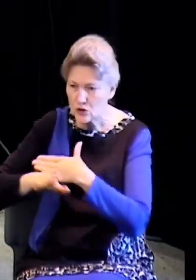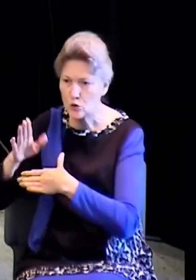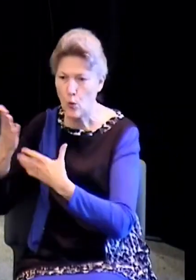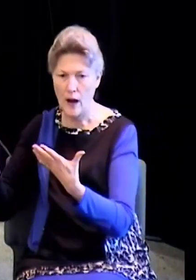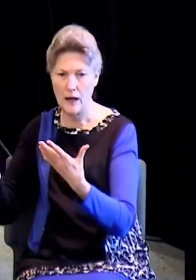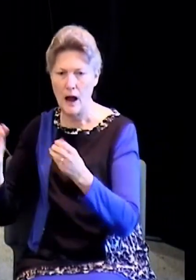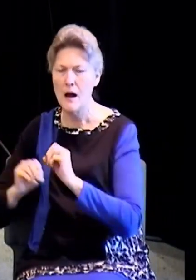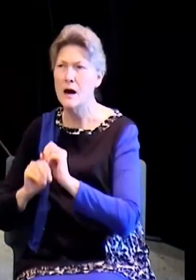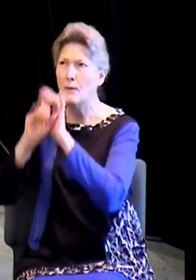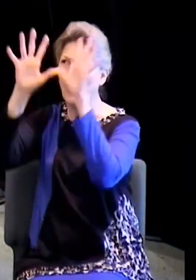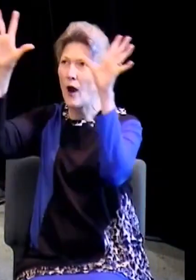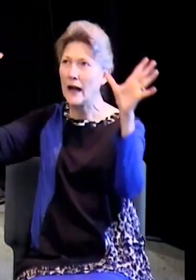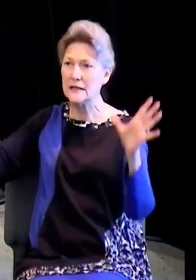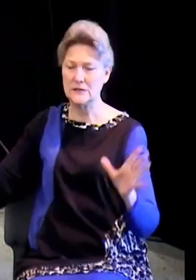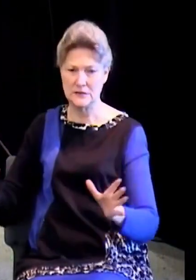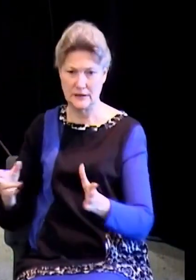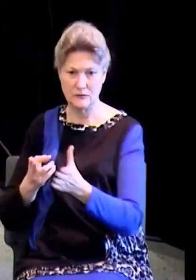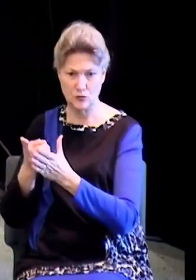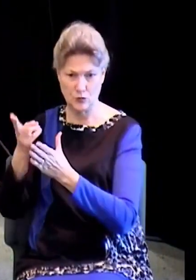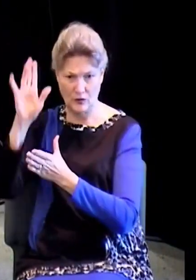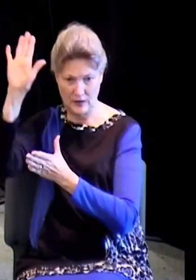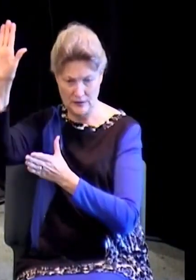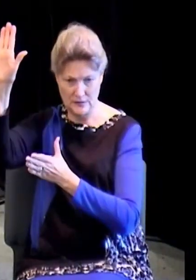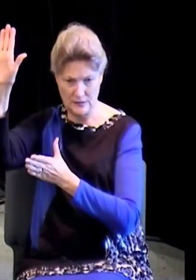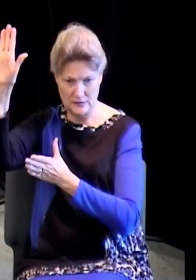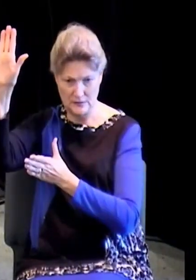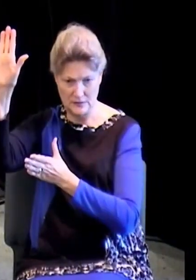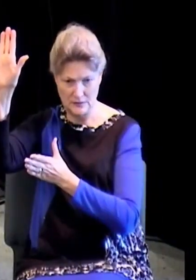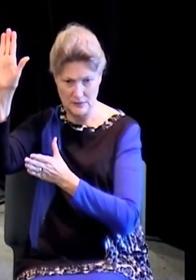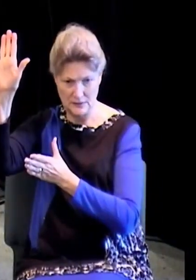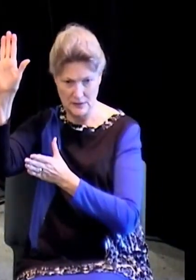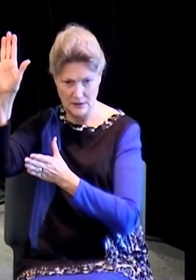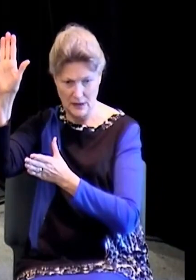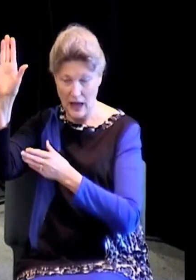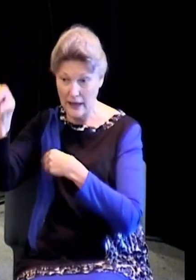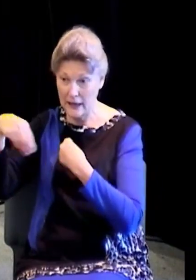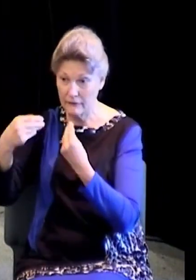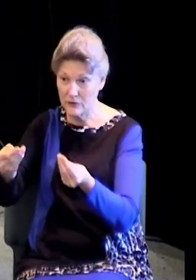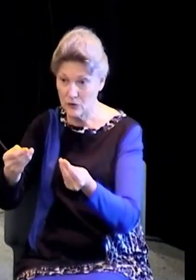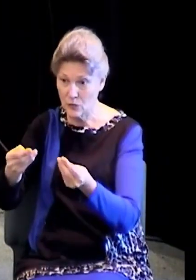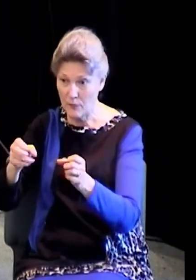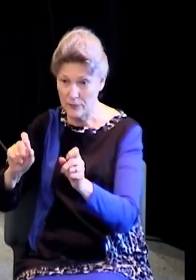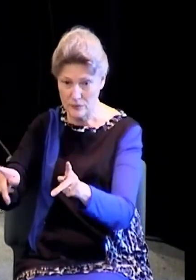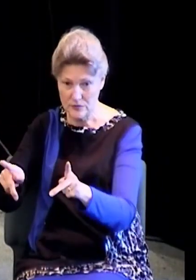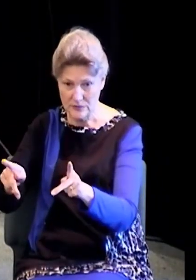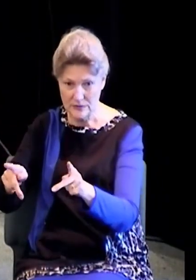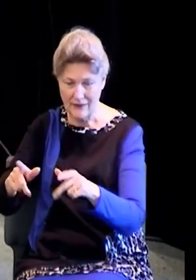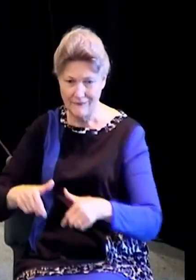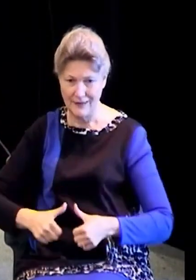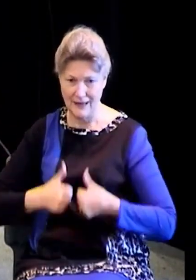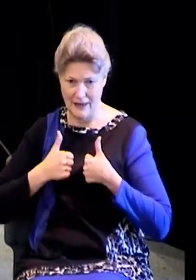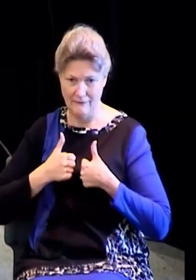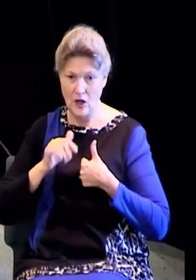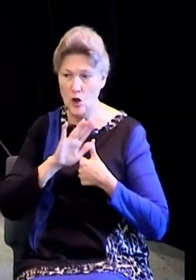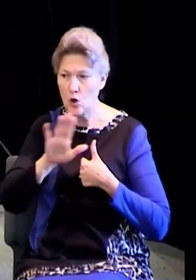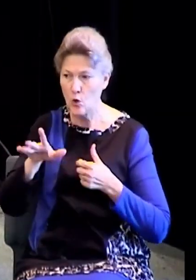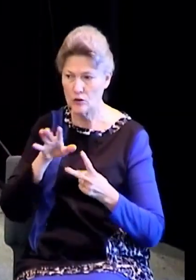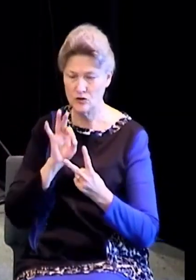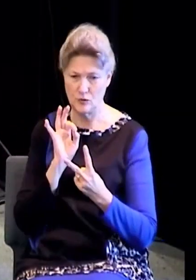of the demise and the destruction that you are heading towards. I've given you a chance at life. It is your choice. God